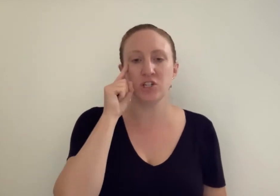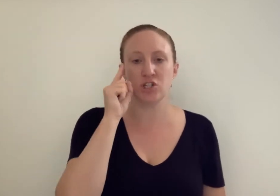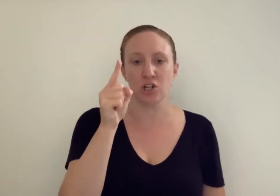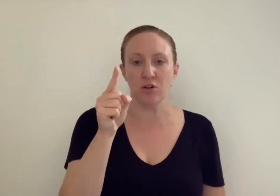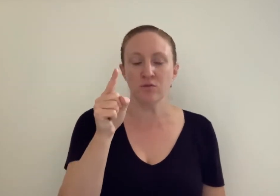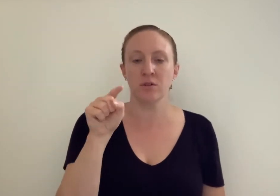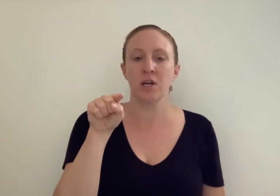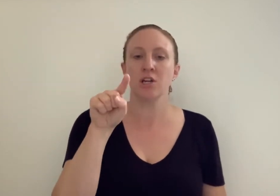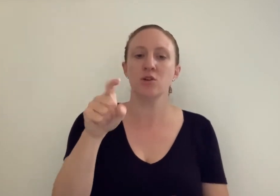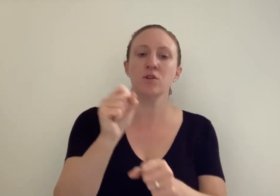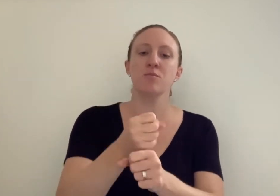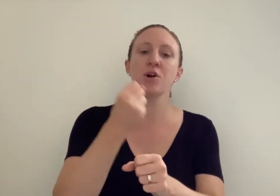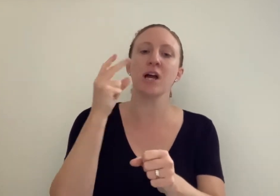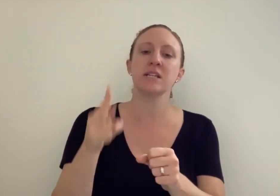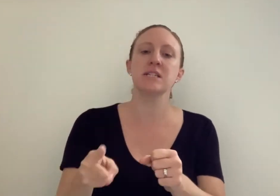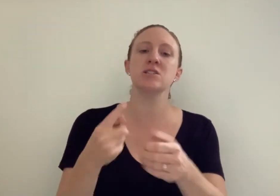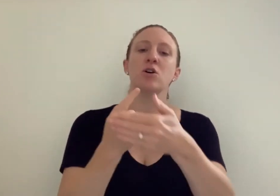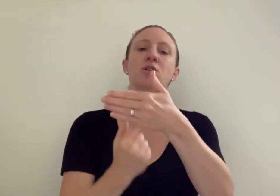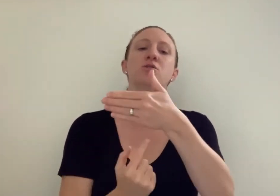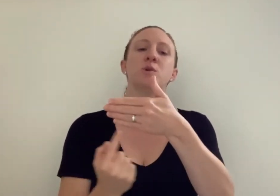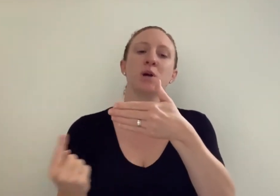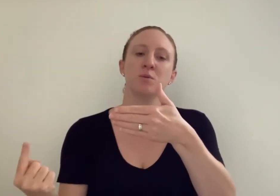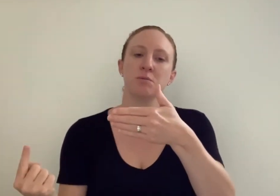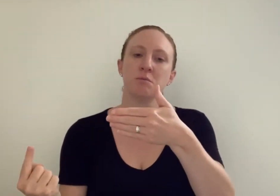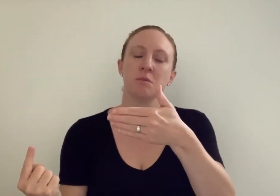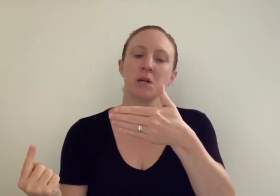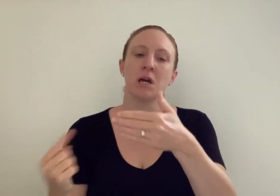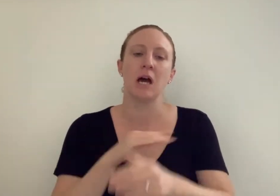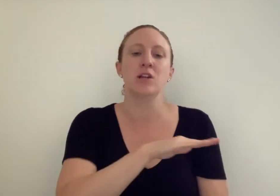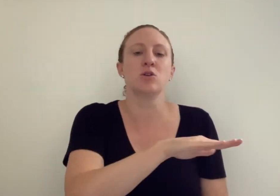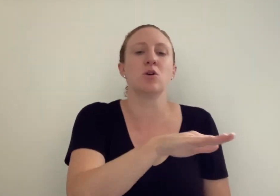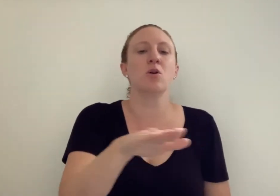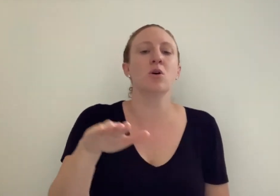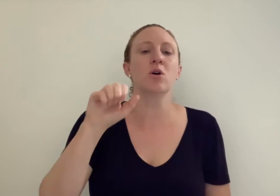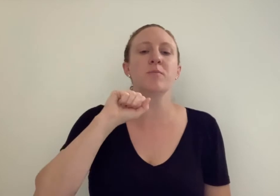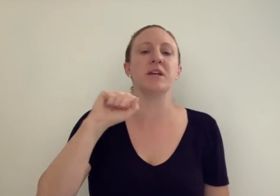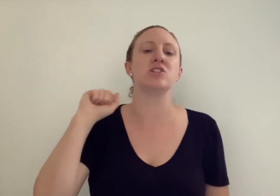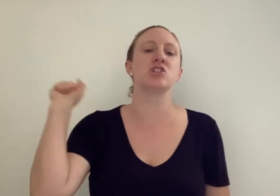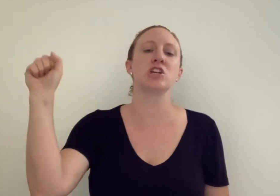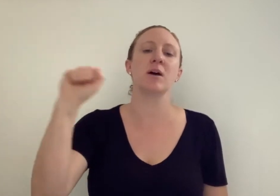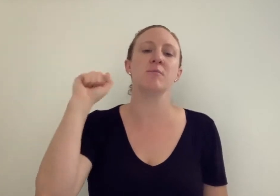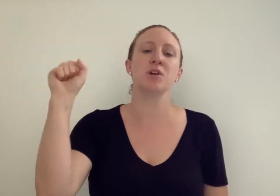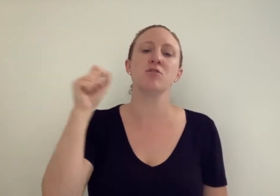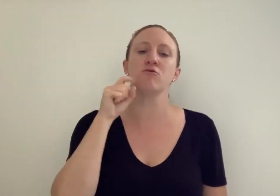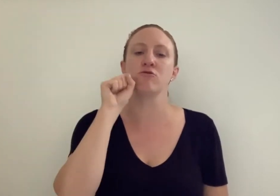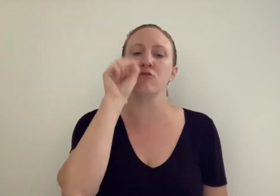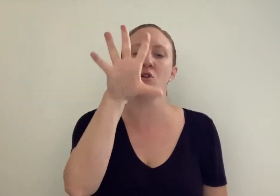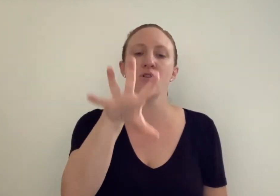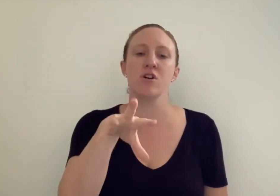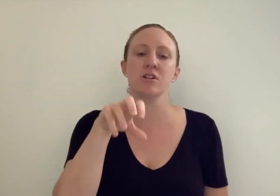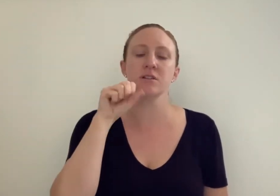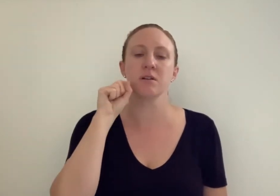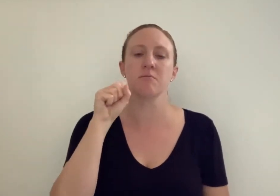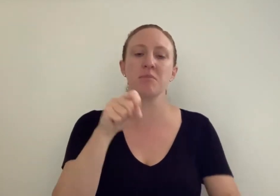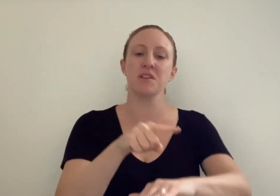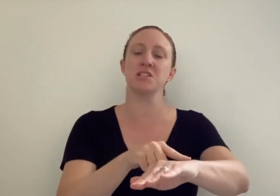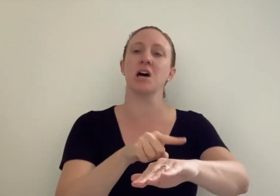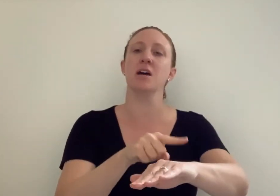shown, you can practice on your own and you'll all be champion roarers by the time